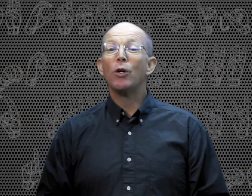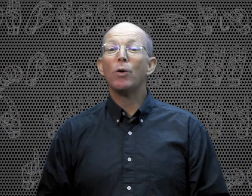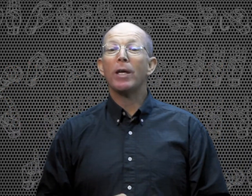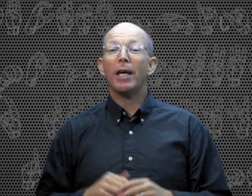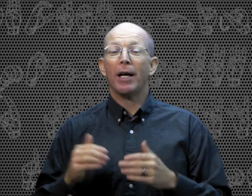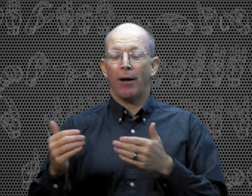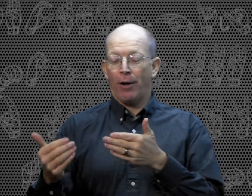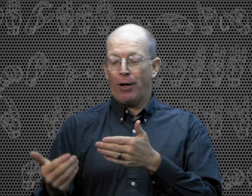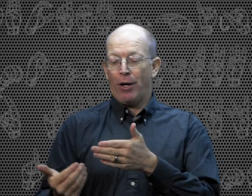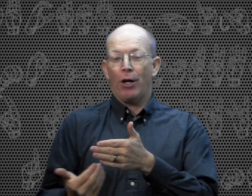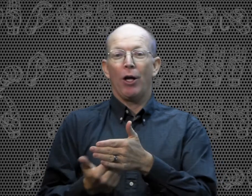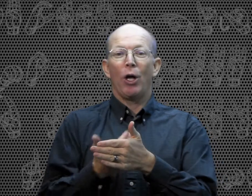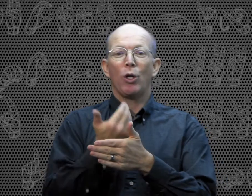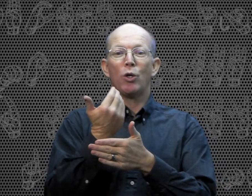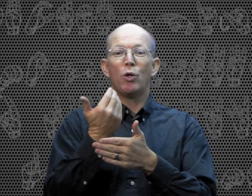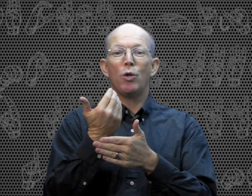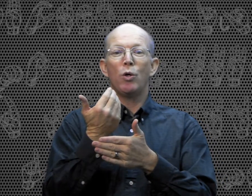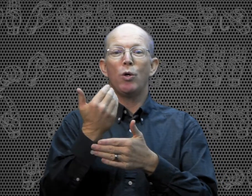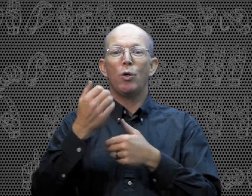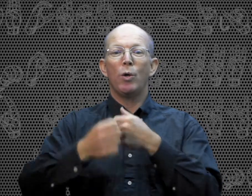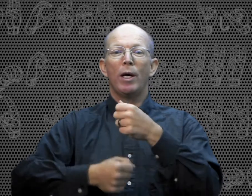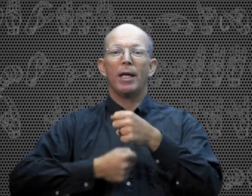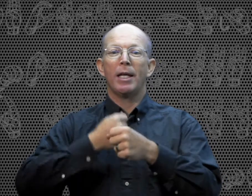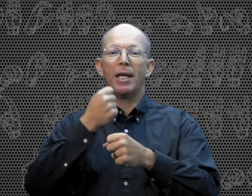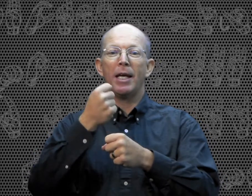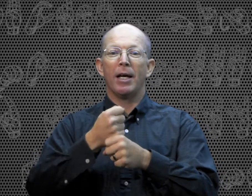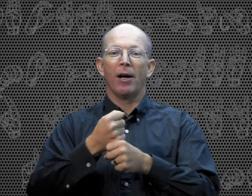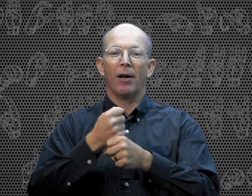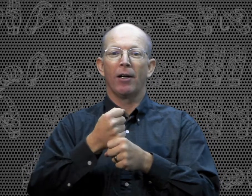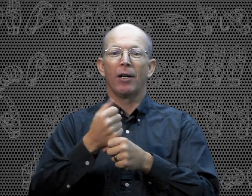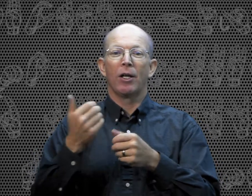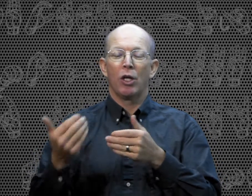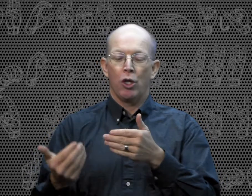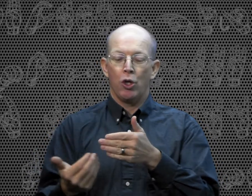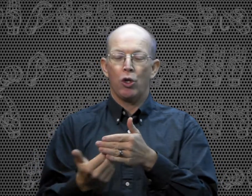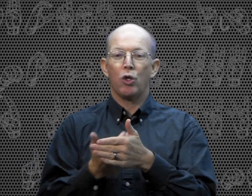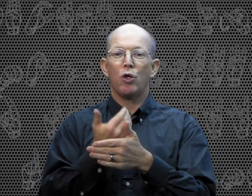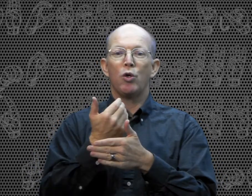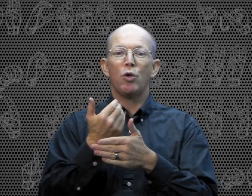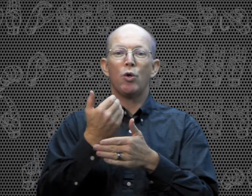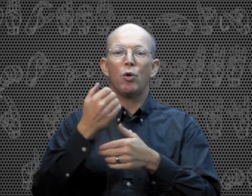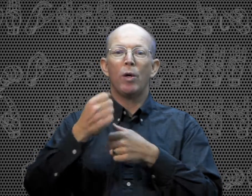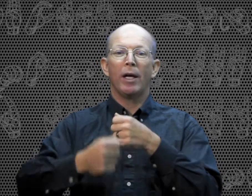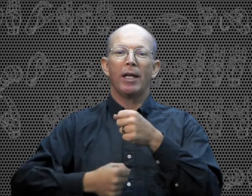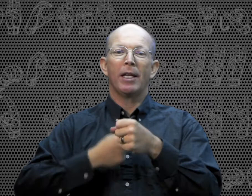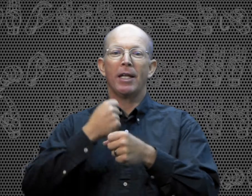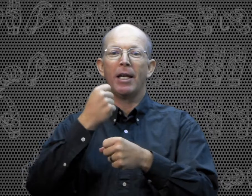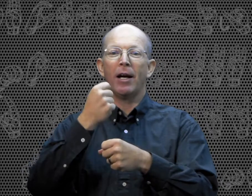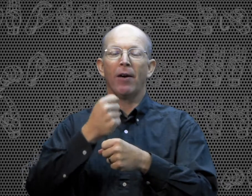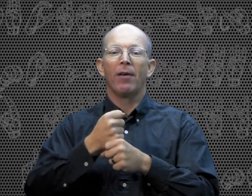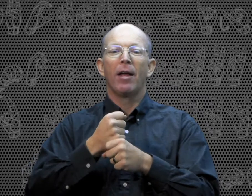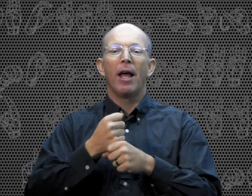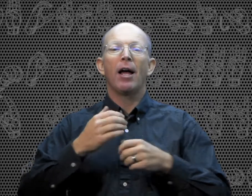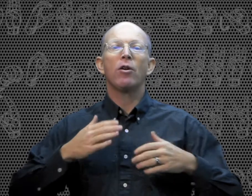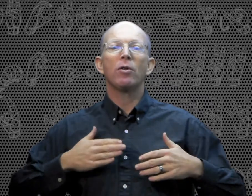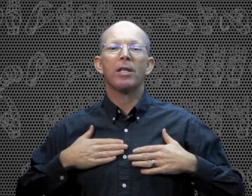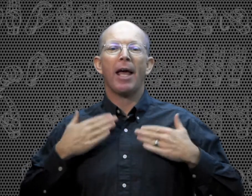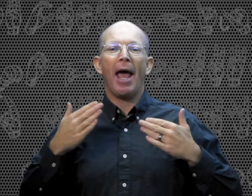New year. New year. New year. Now, you say